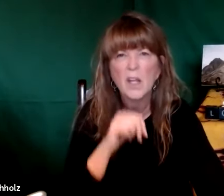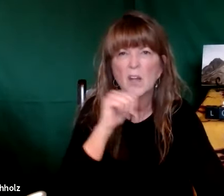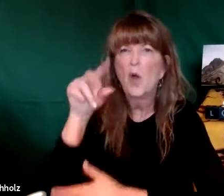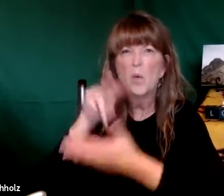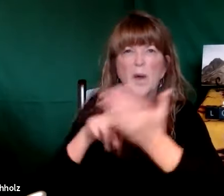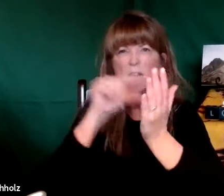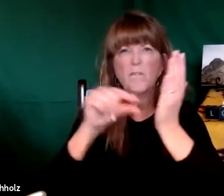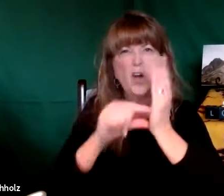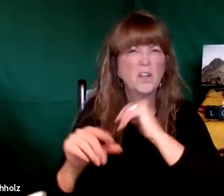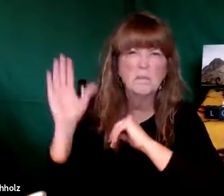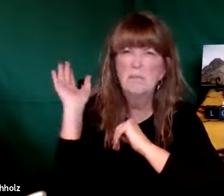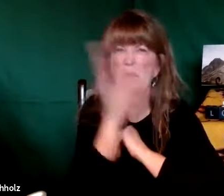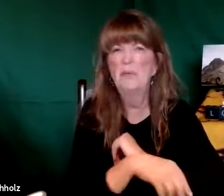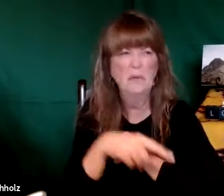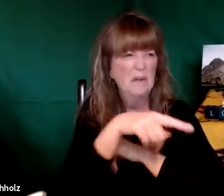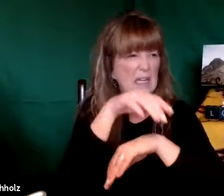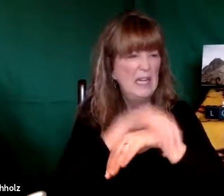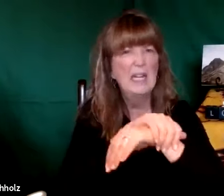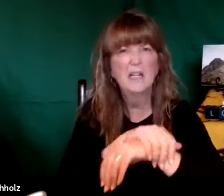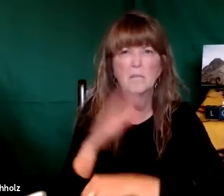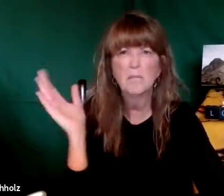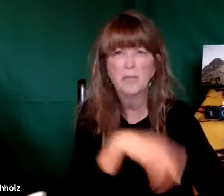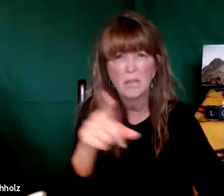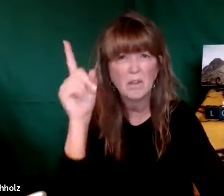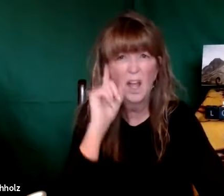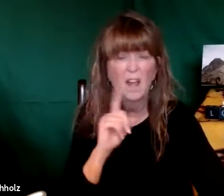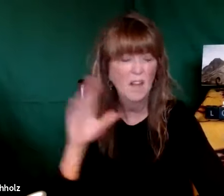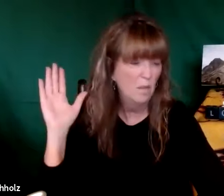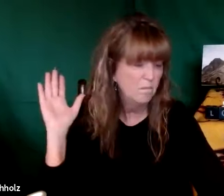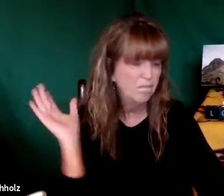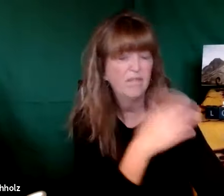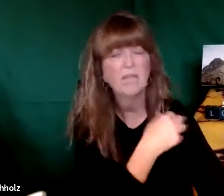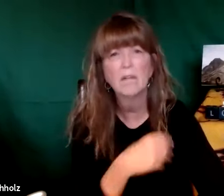look you don't need to go to church look you don't need to read the bible